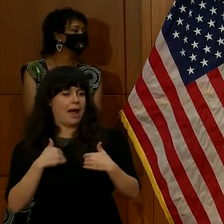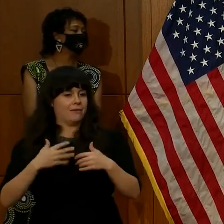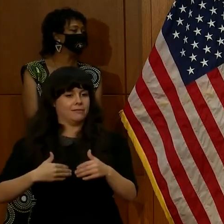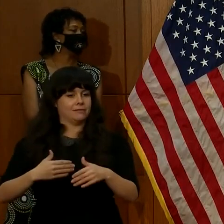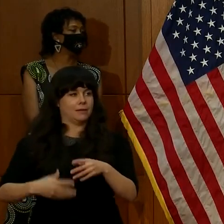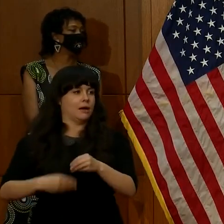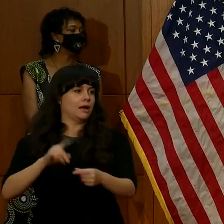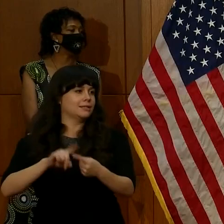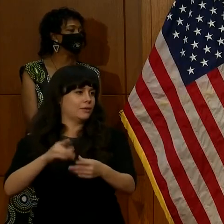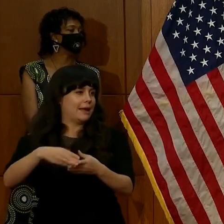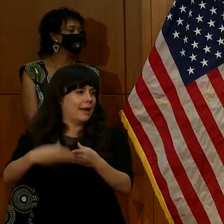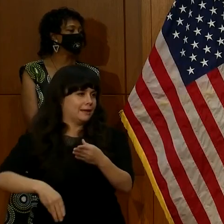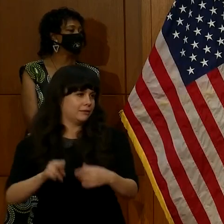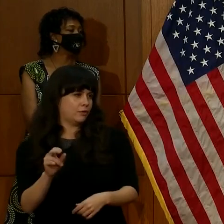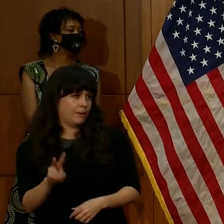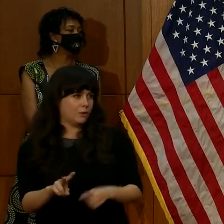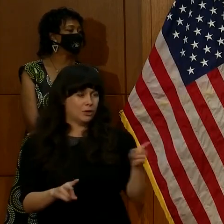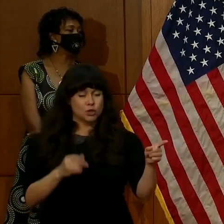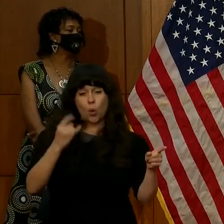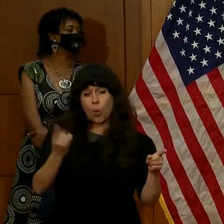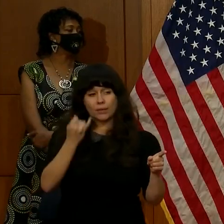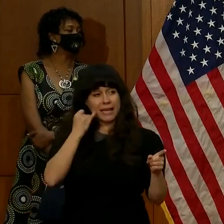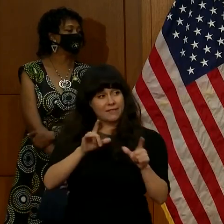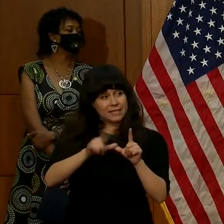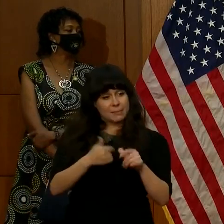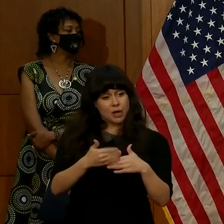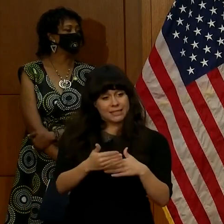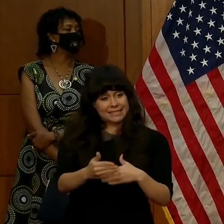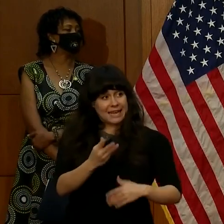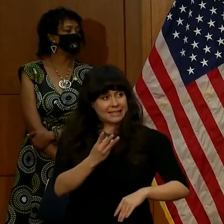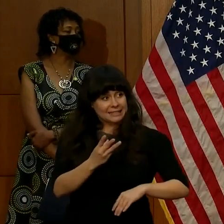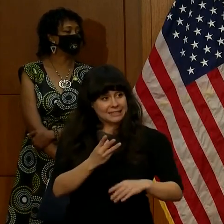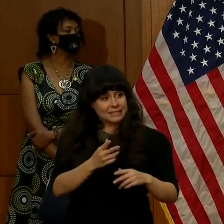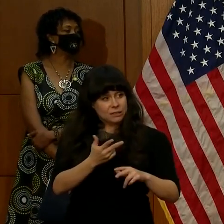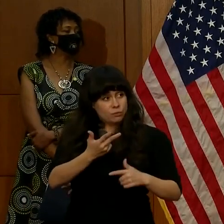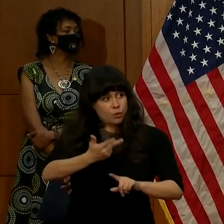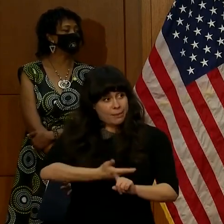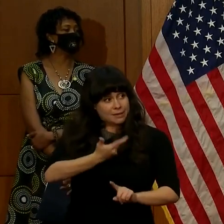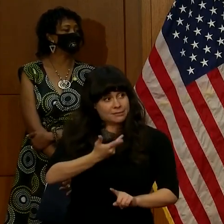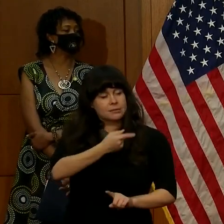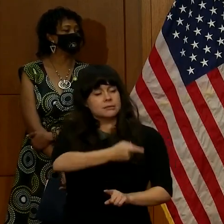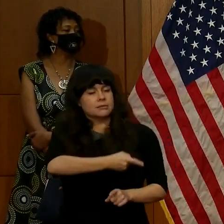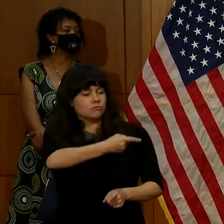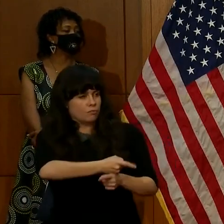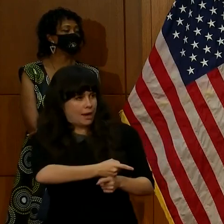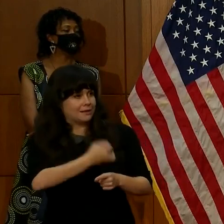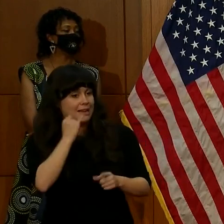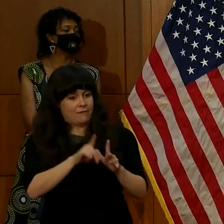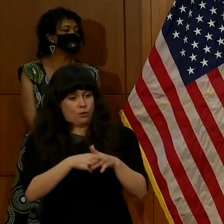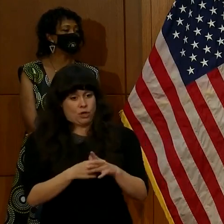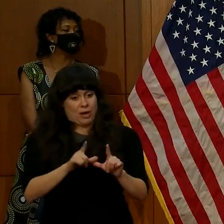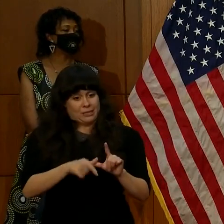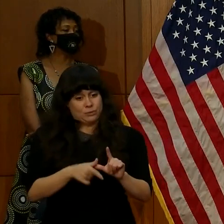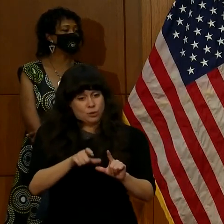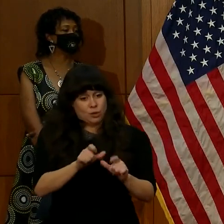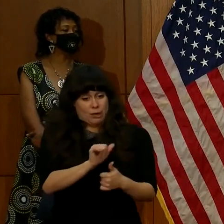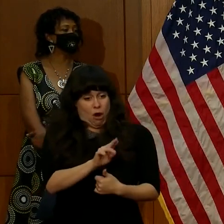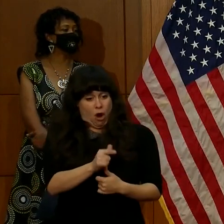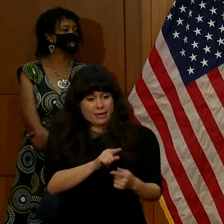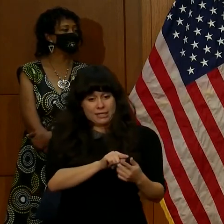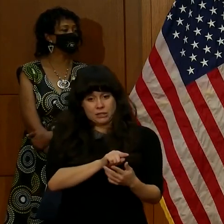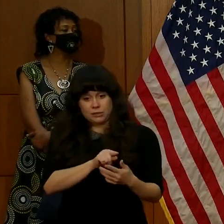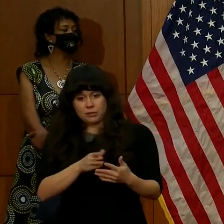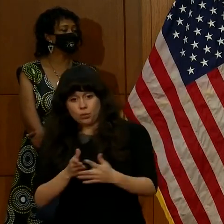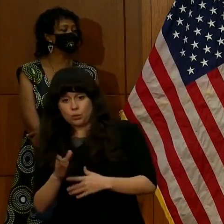months, then you get the 60-day extension, the three that you just mentioned? Correct. If your original expiration was in August through November.